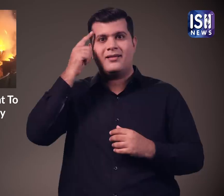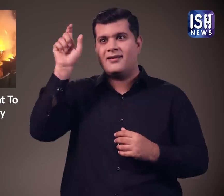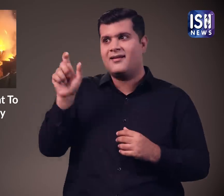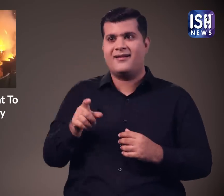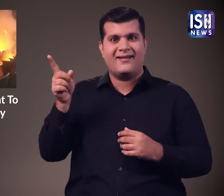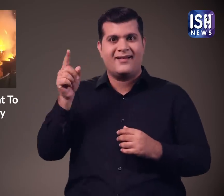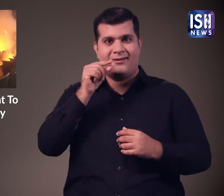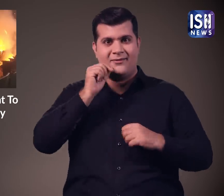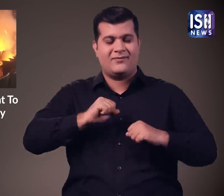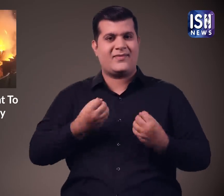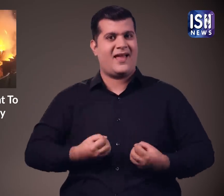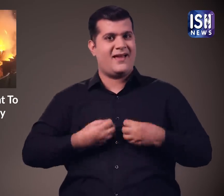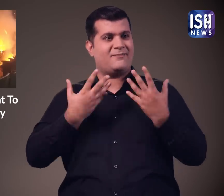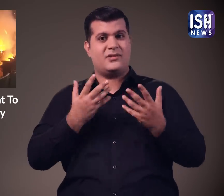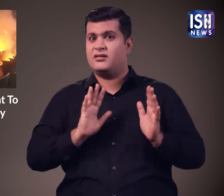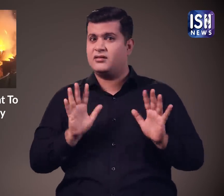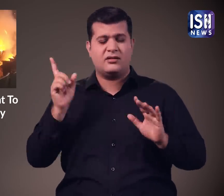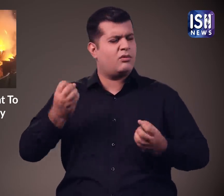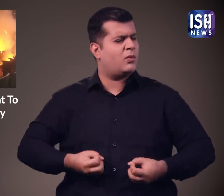Junior NTR is not at all happy with the incidents.